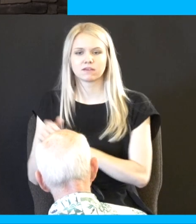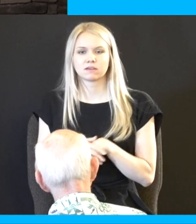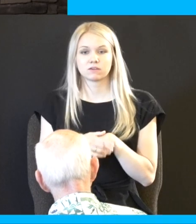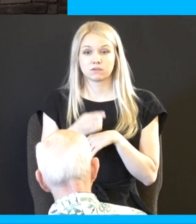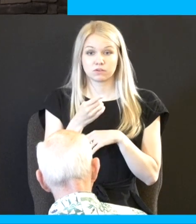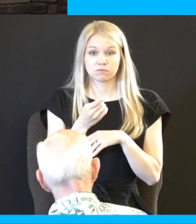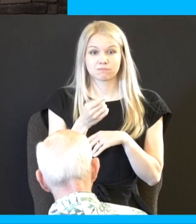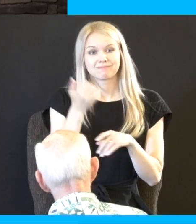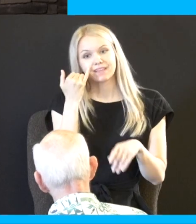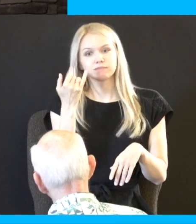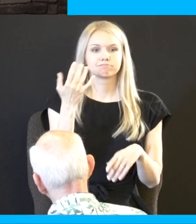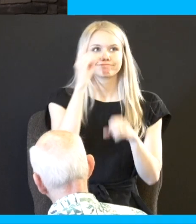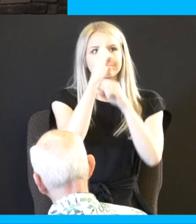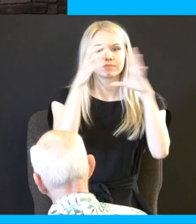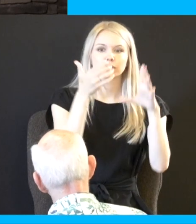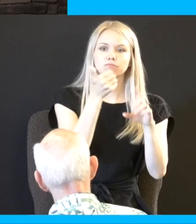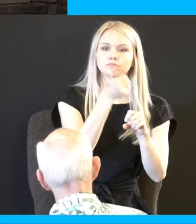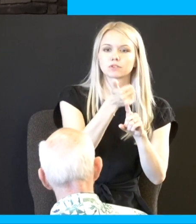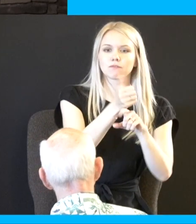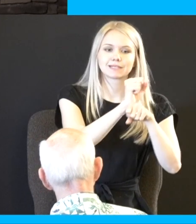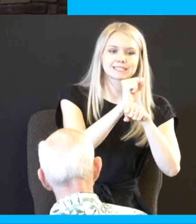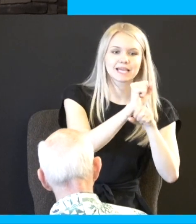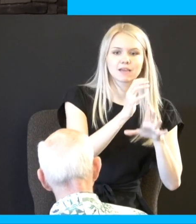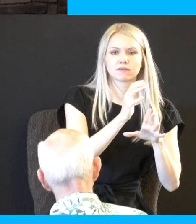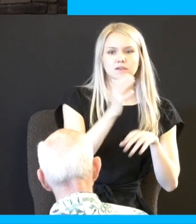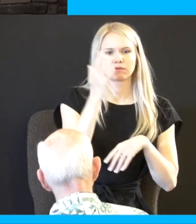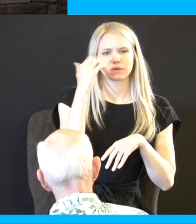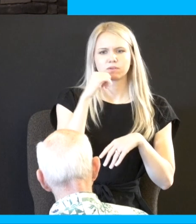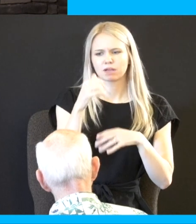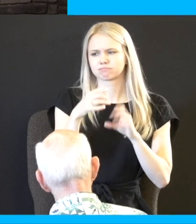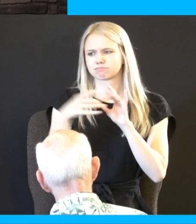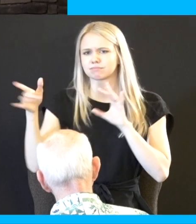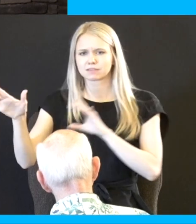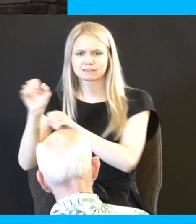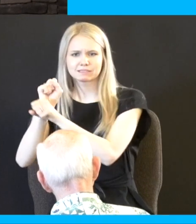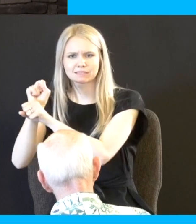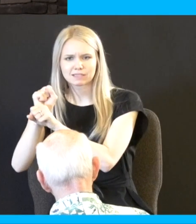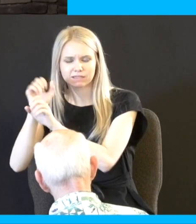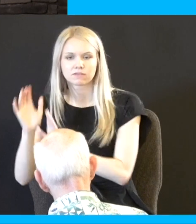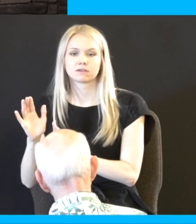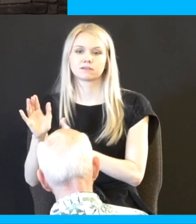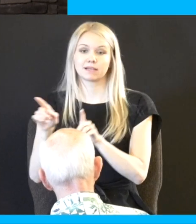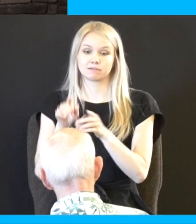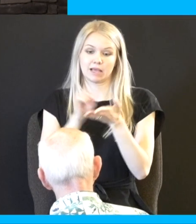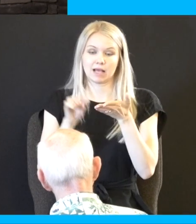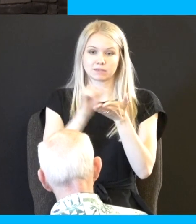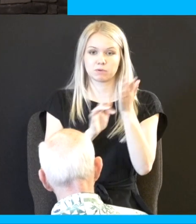would you then not free one who's enslaved to you? And as that gospel message, pray for those who persecute you,